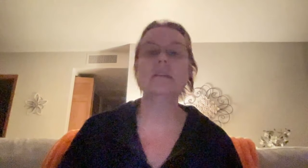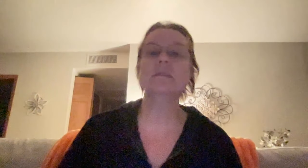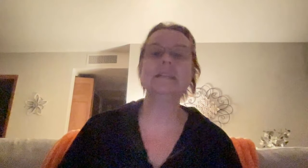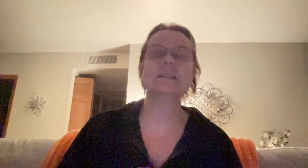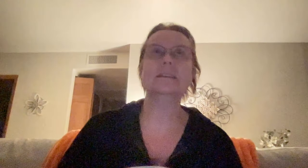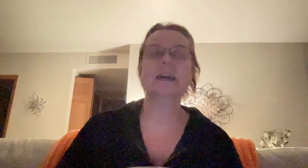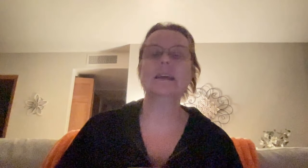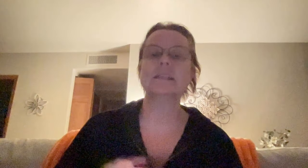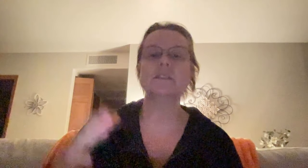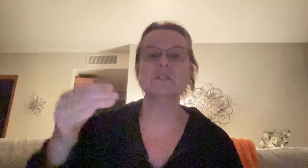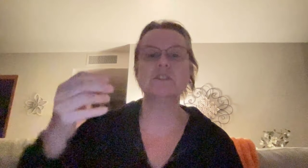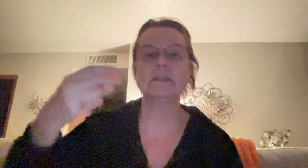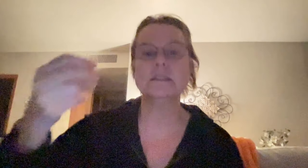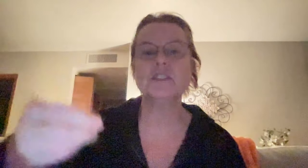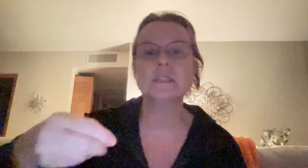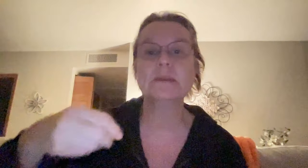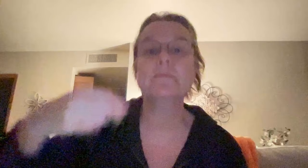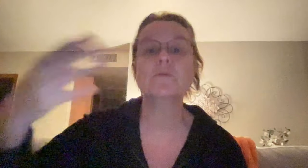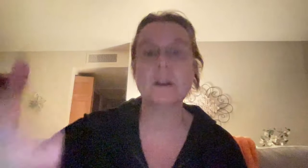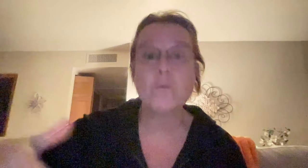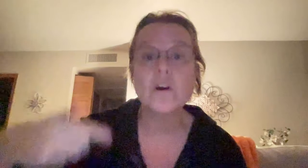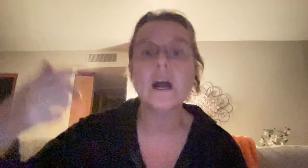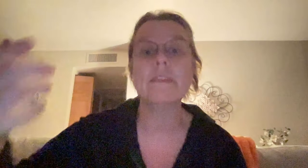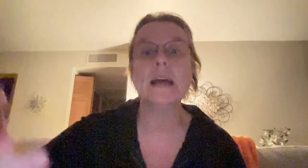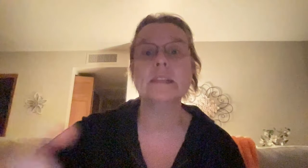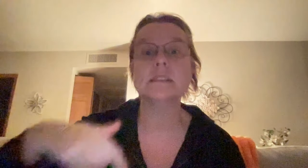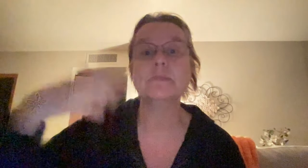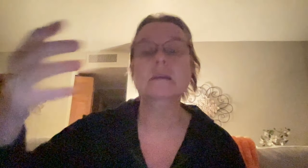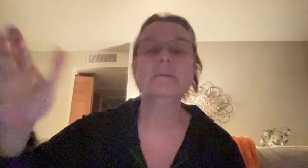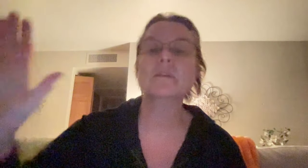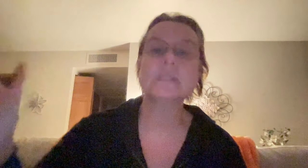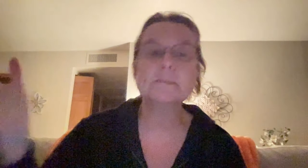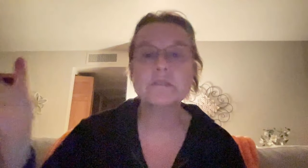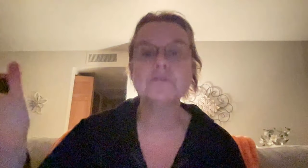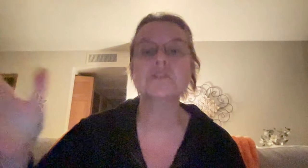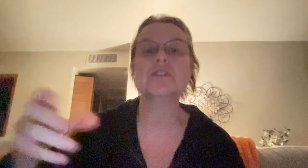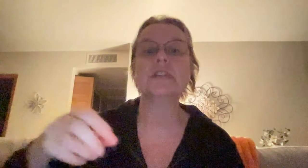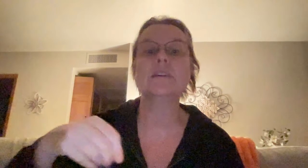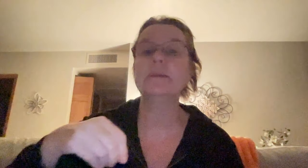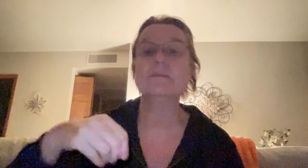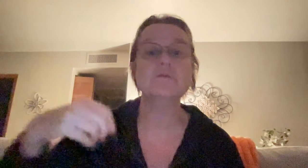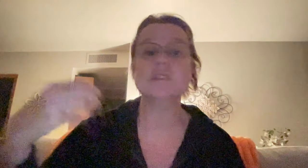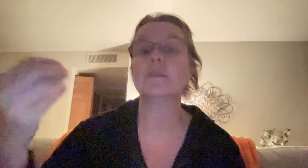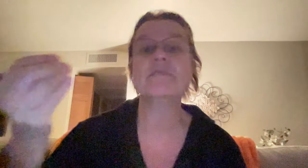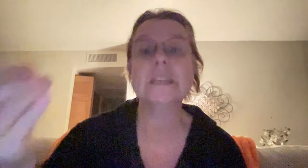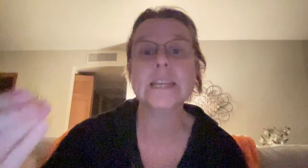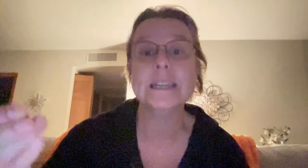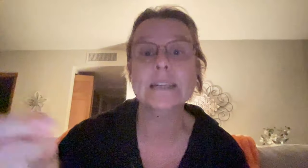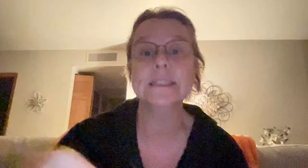everybody's has intuition, but it's just people who want to work on that. That's people are on a spiritual journey or people who just want to feel connected